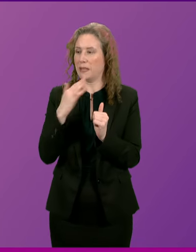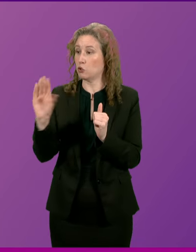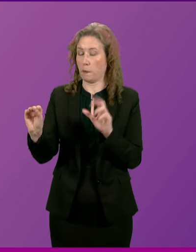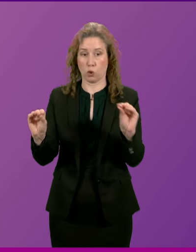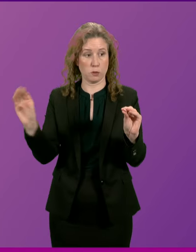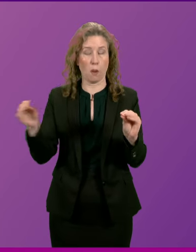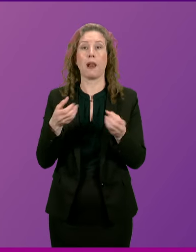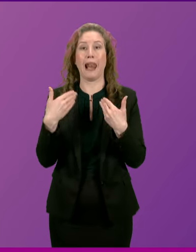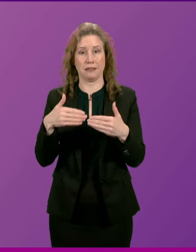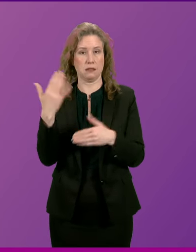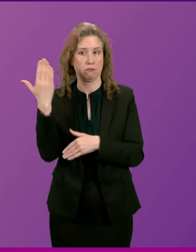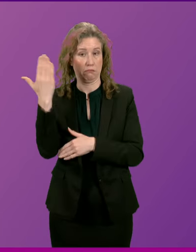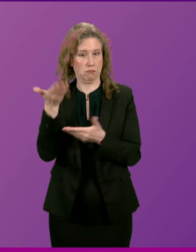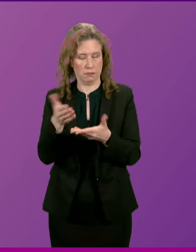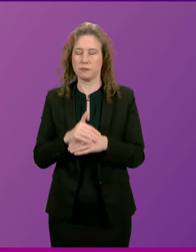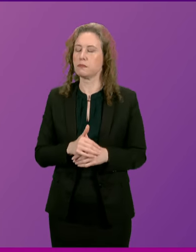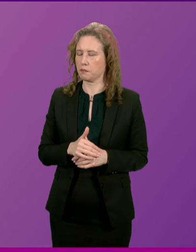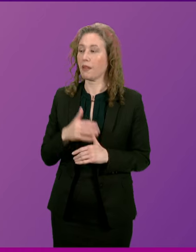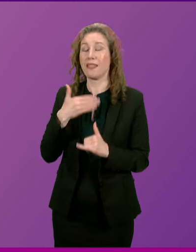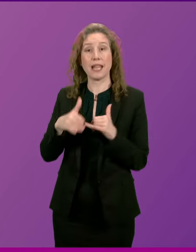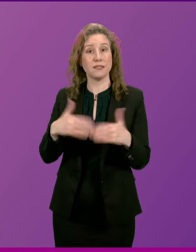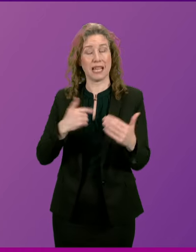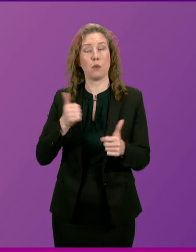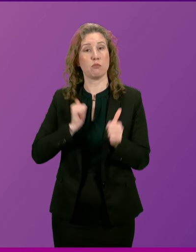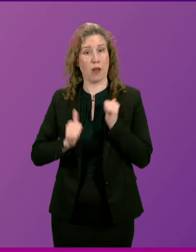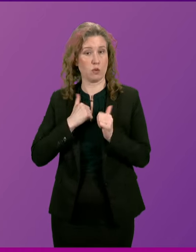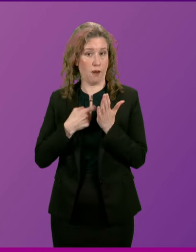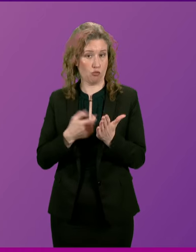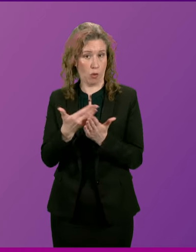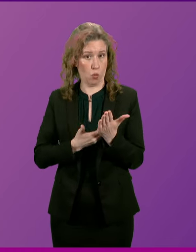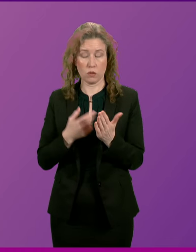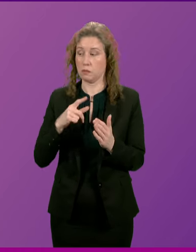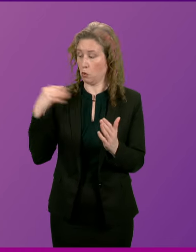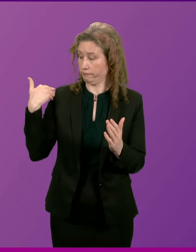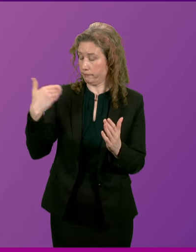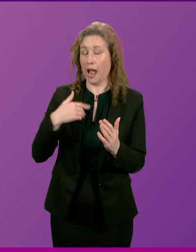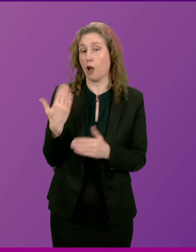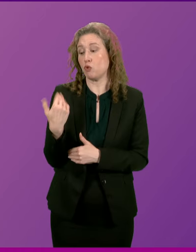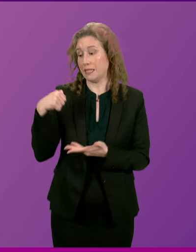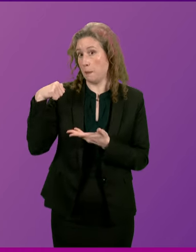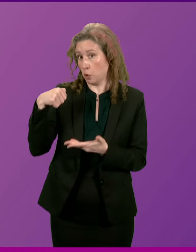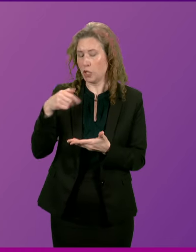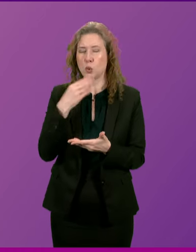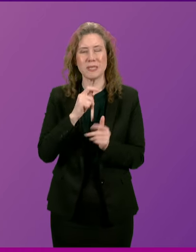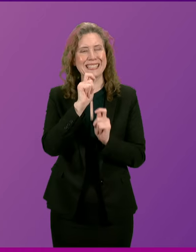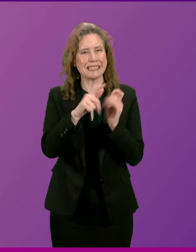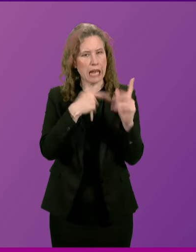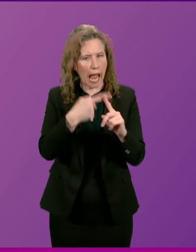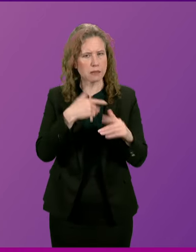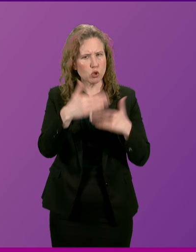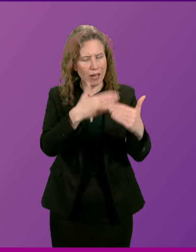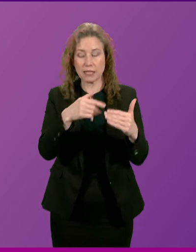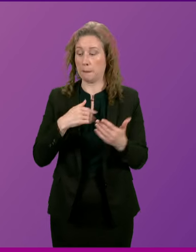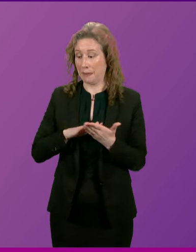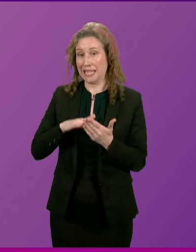Deputy First Minister. And at the end of the day, we are proud of our record, because our most recent budget using progressive taxation has seen the Scottish